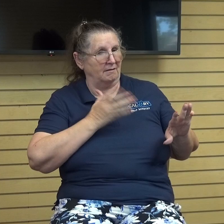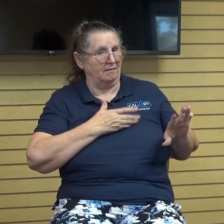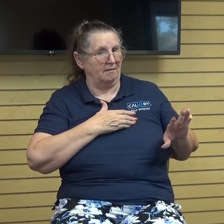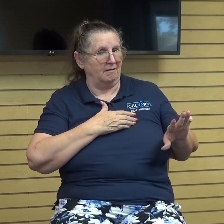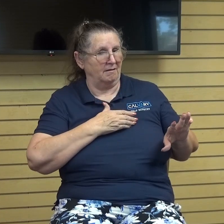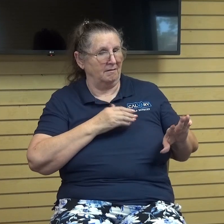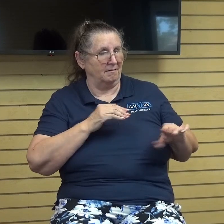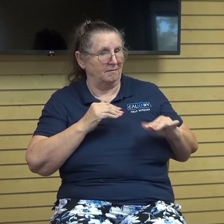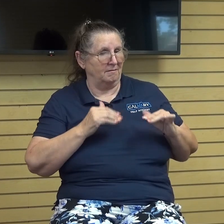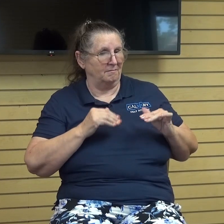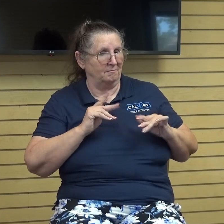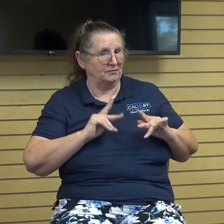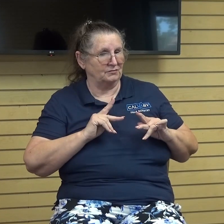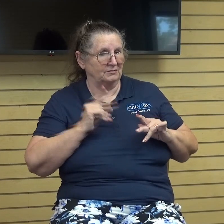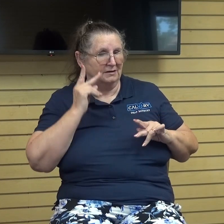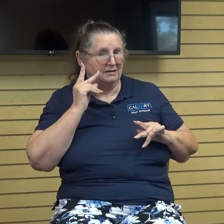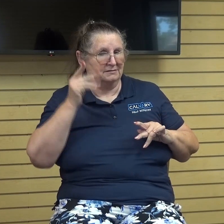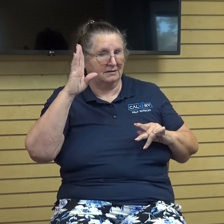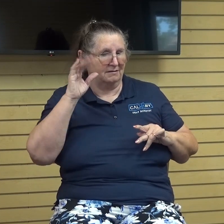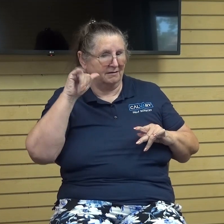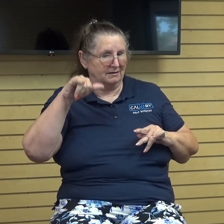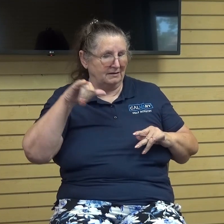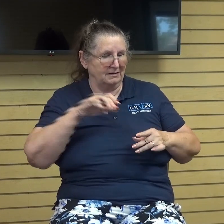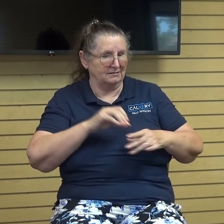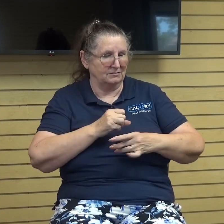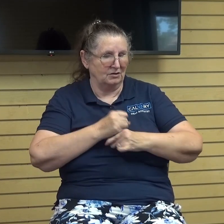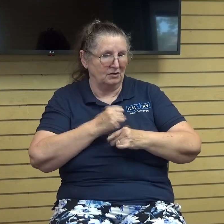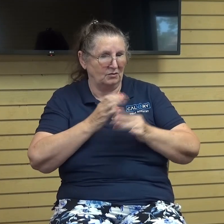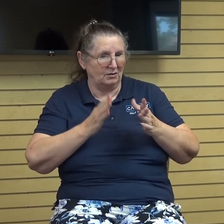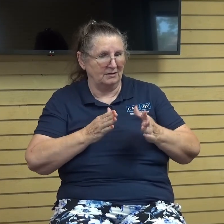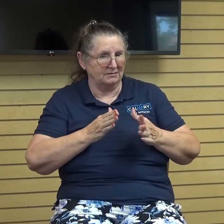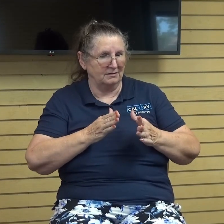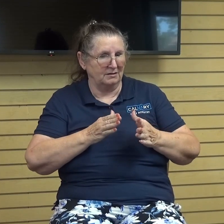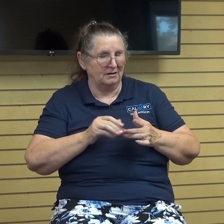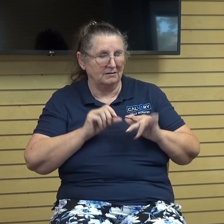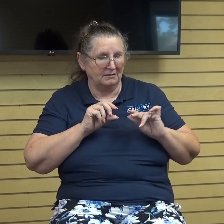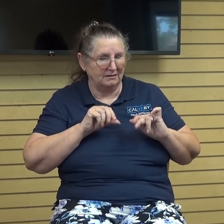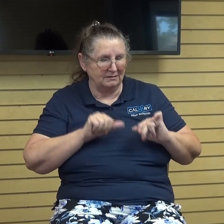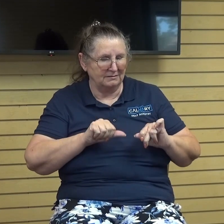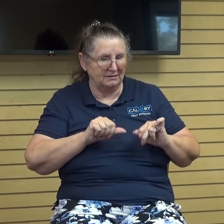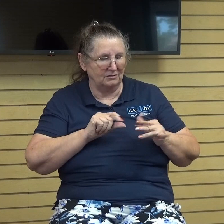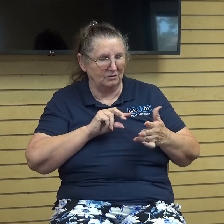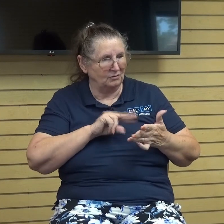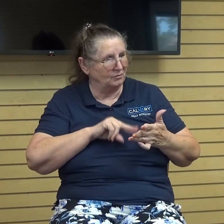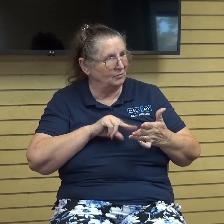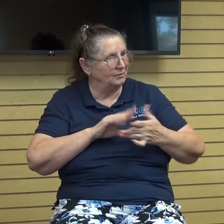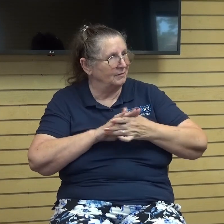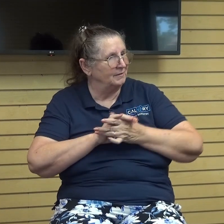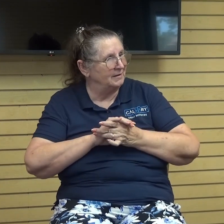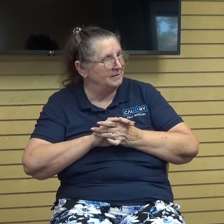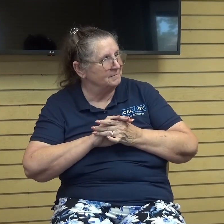see god in his creation let's keep reading i did not read read the whole quote